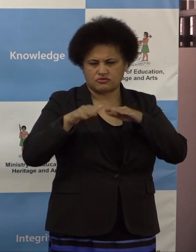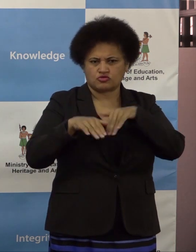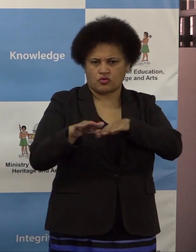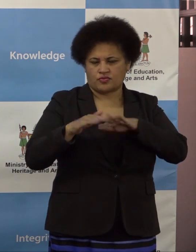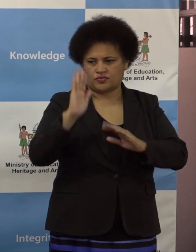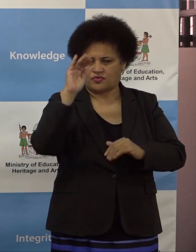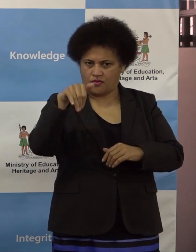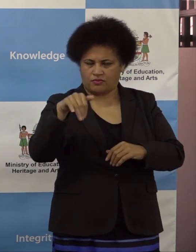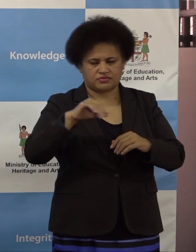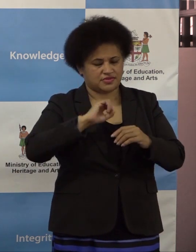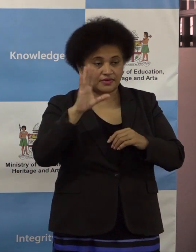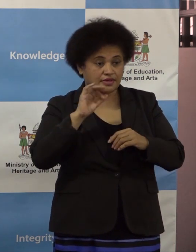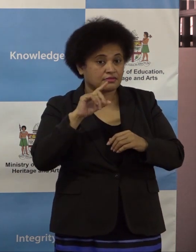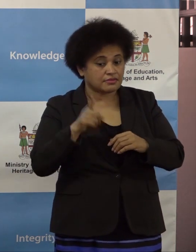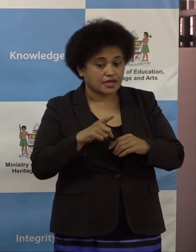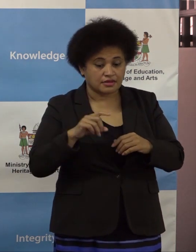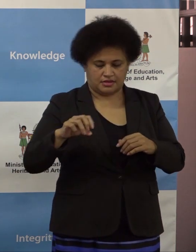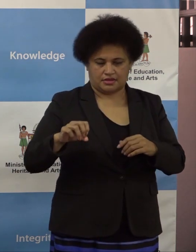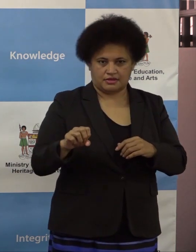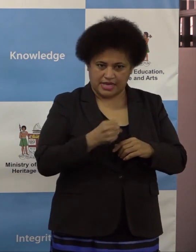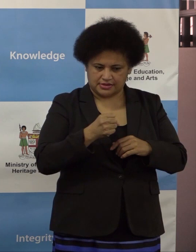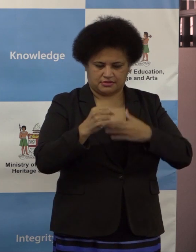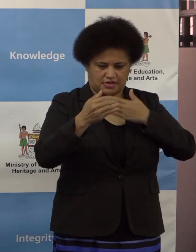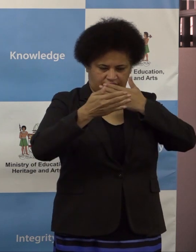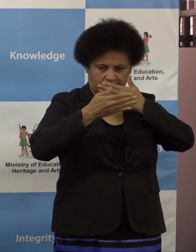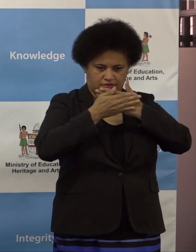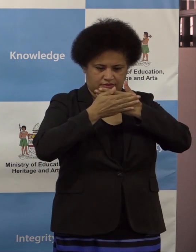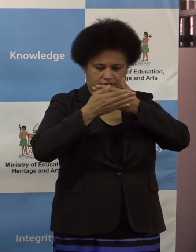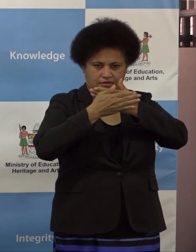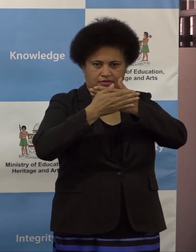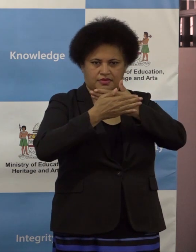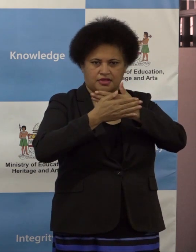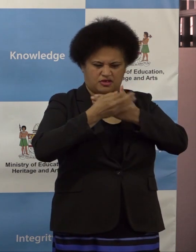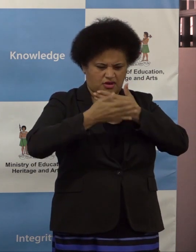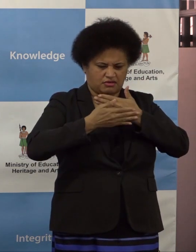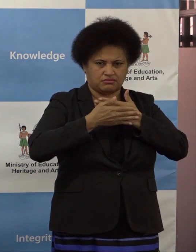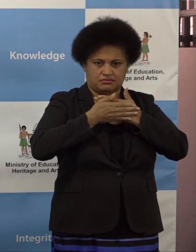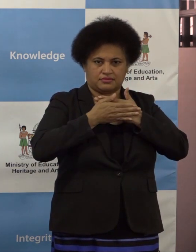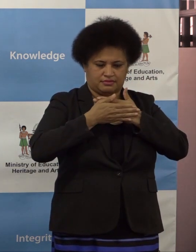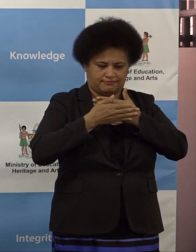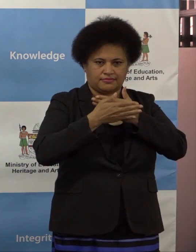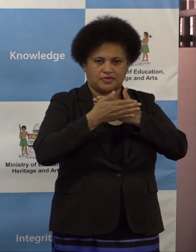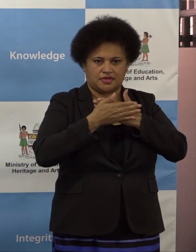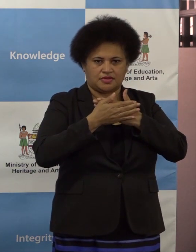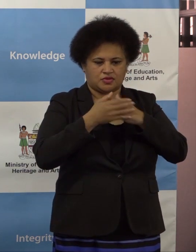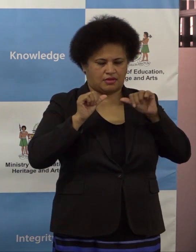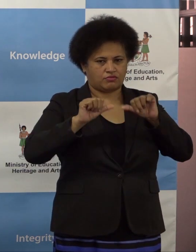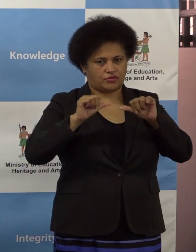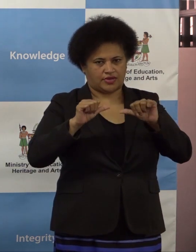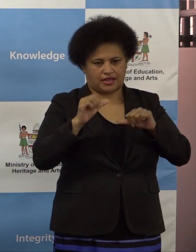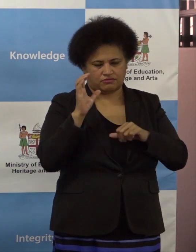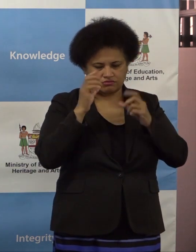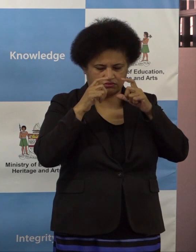they are multi-layered and made from cloth that is comfortable and suitable for hot and moist environment.